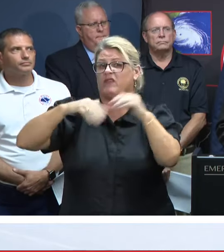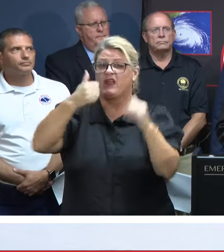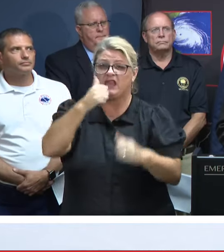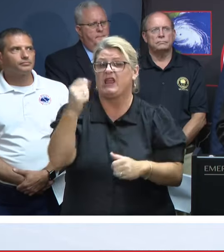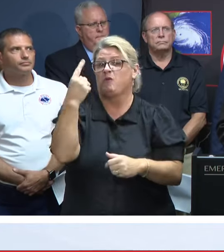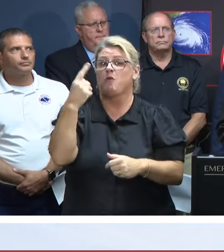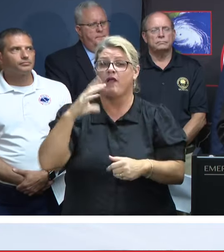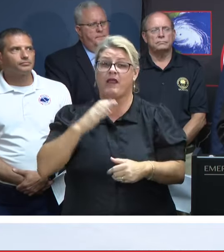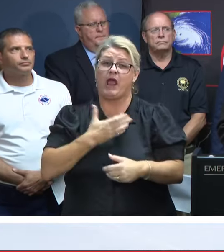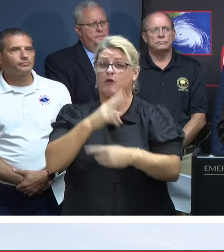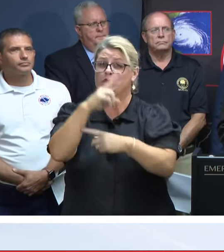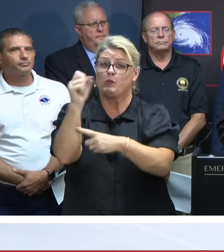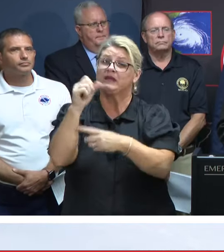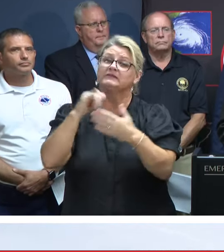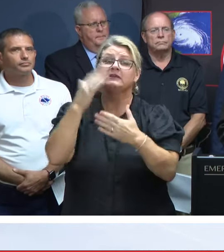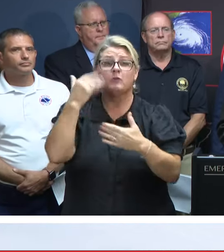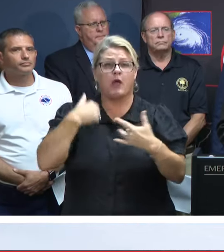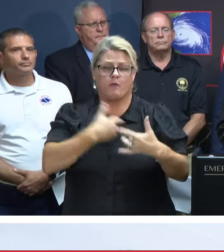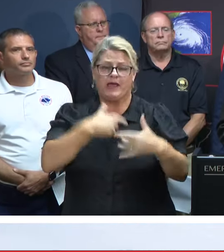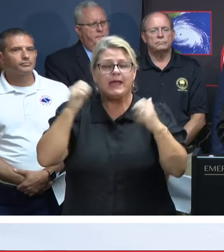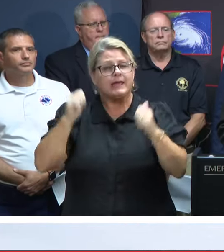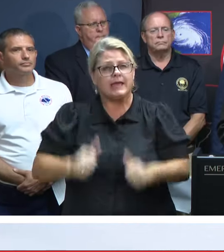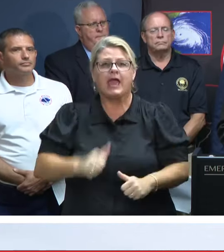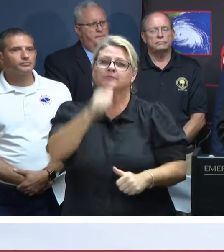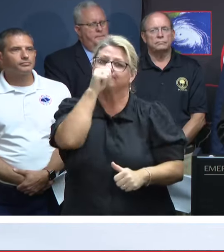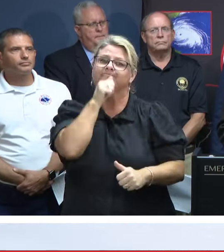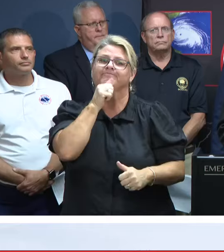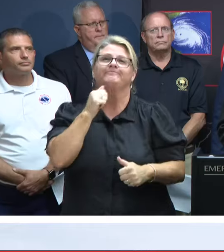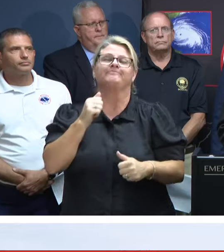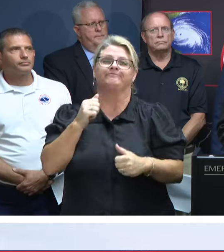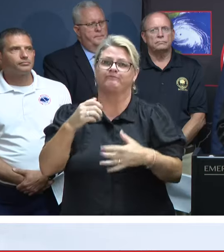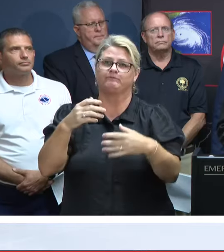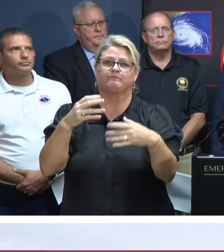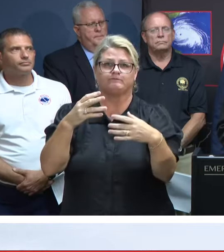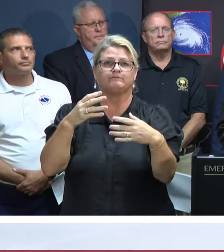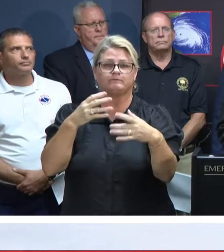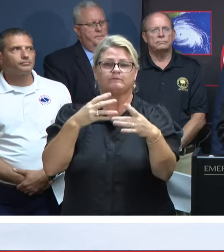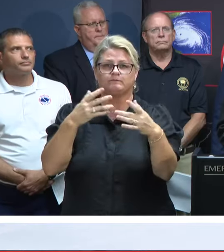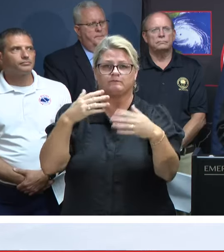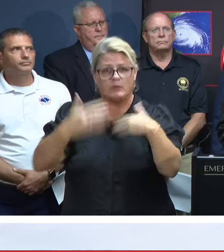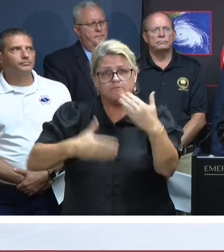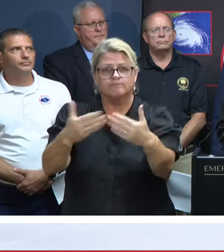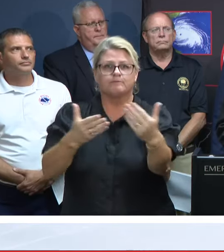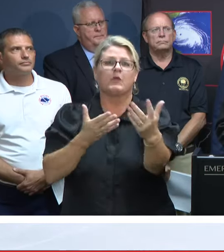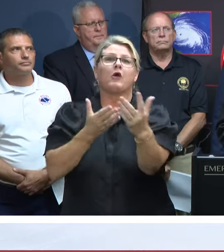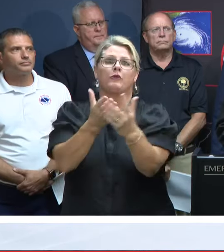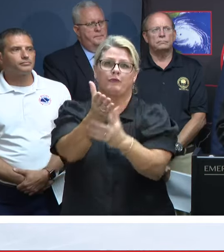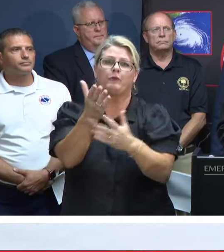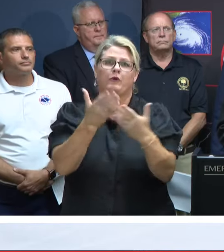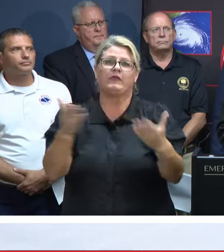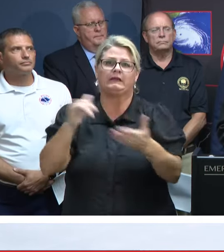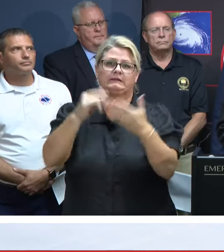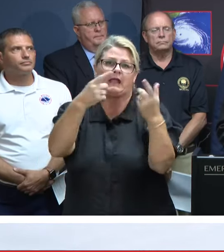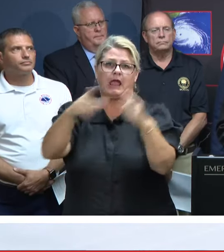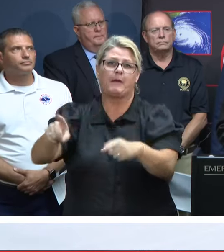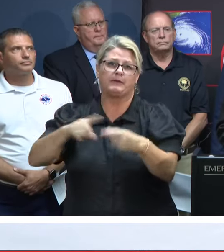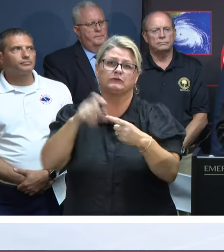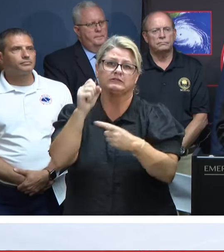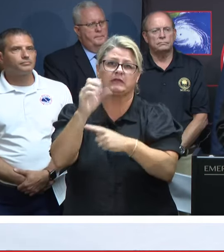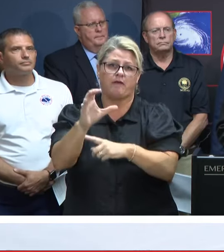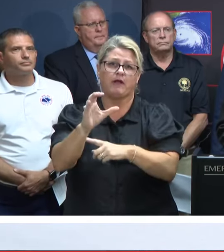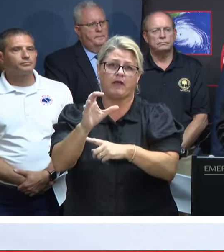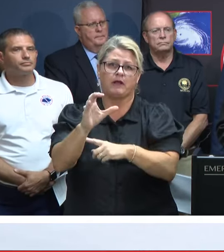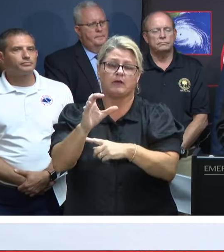that's why we've been able to withstand a lot of the things that have come our way. And this is yet another one. We're not sure. We won't know